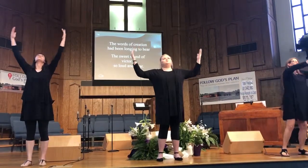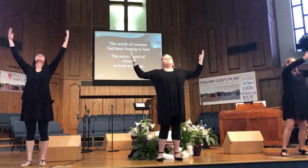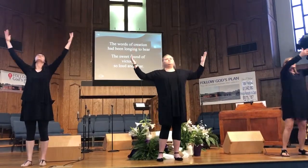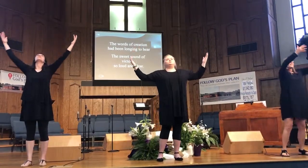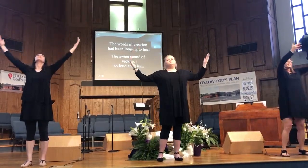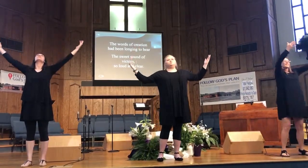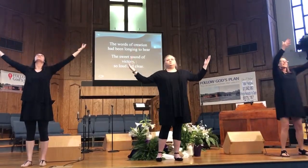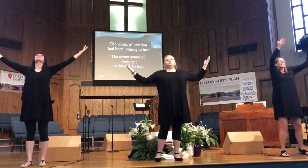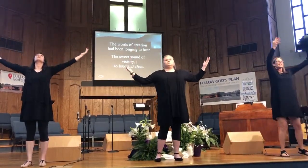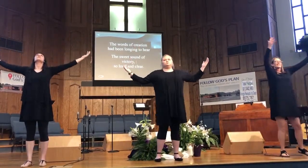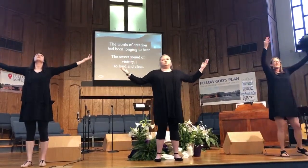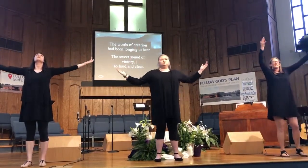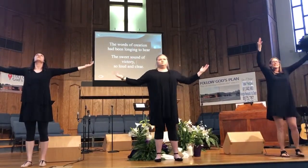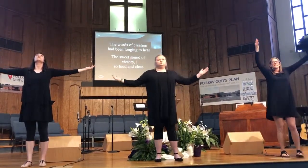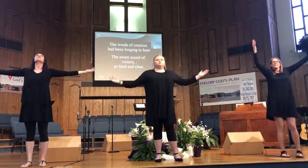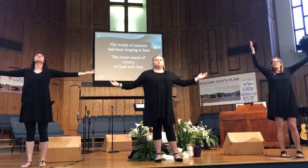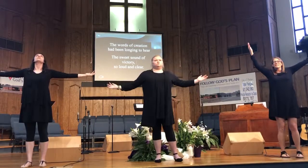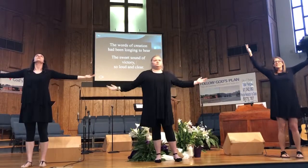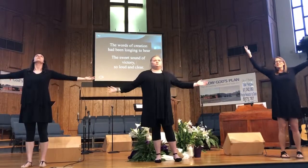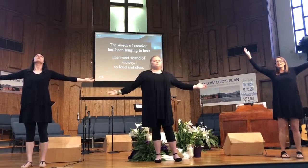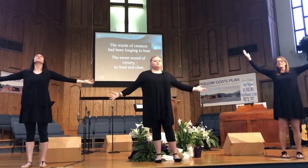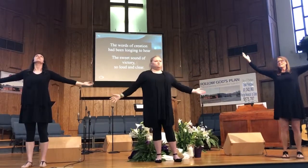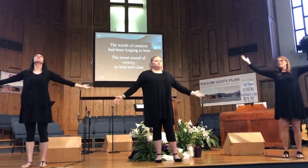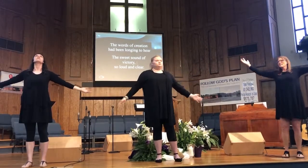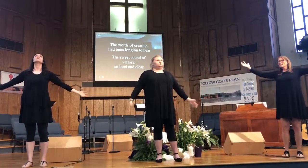am here.